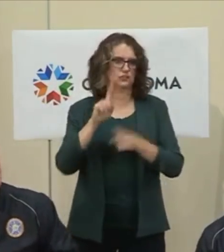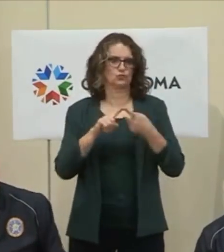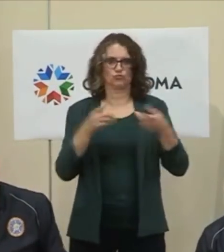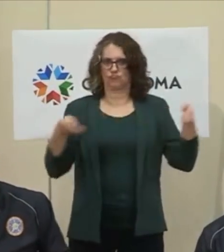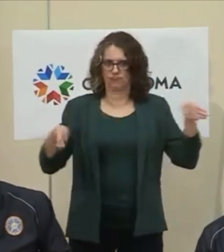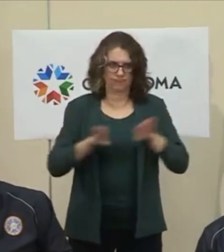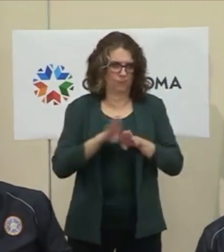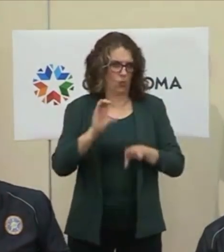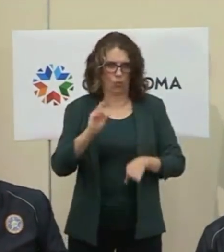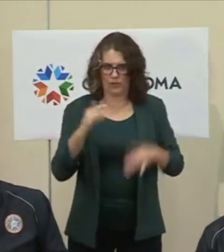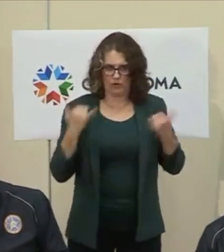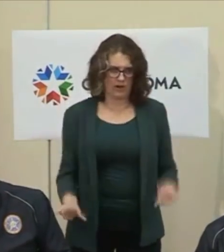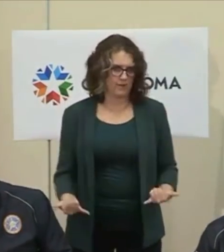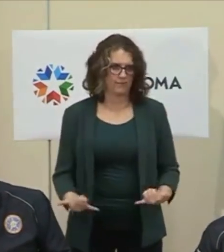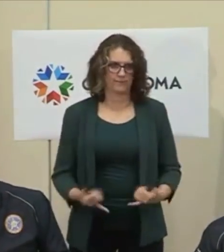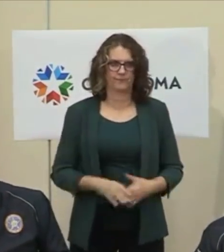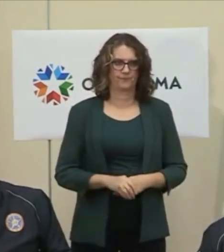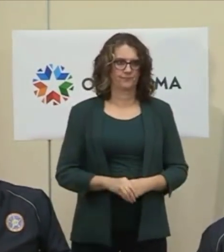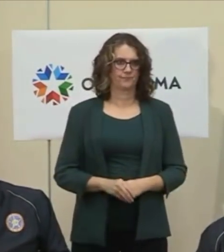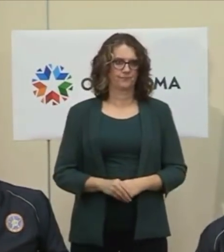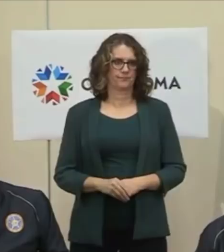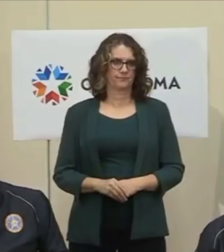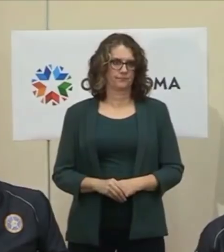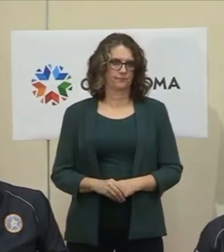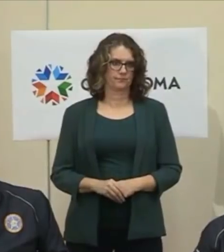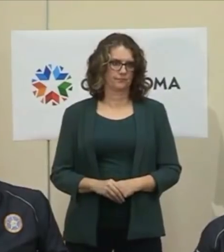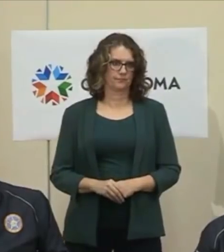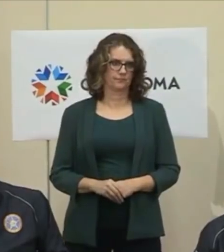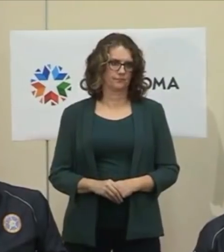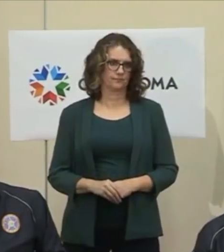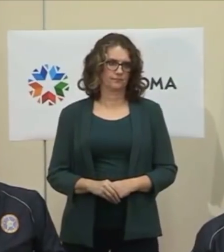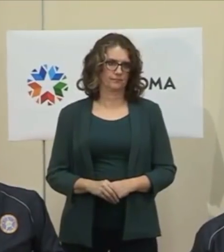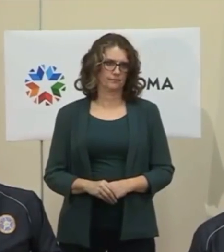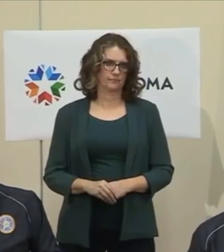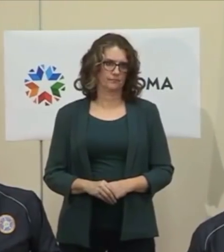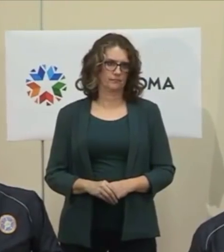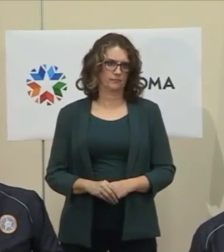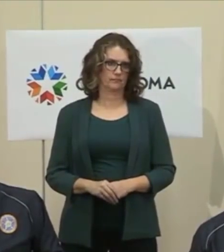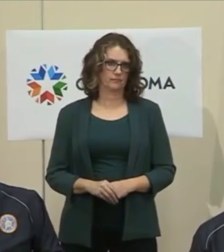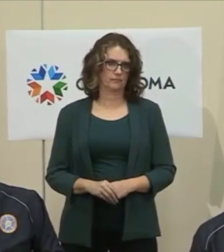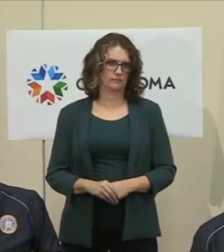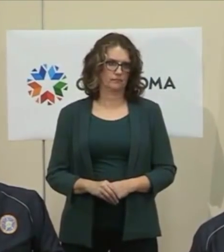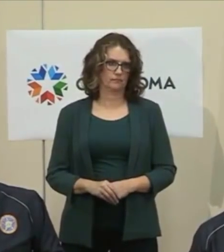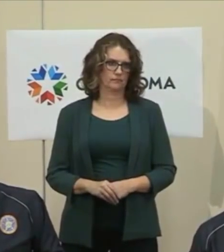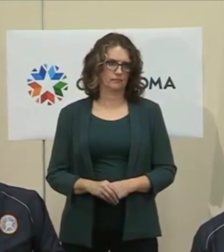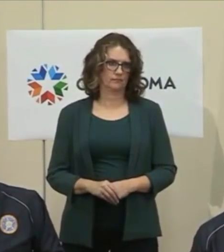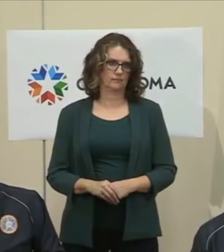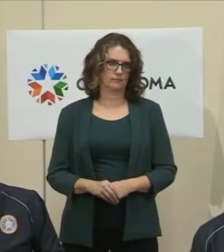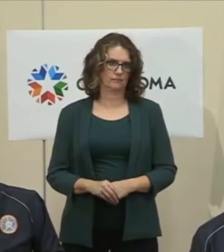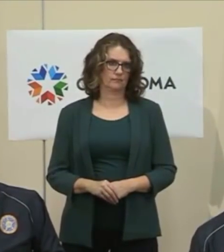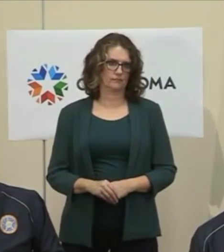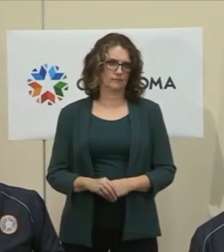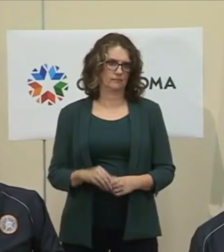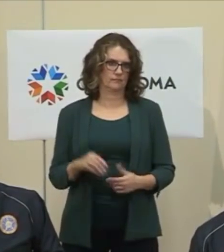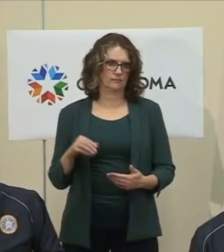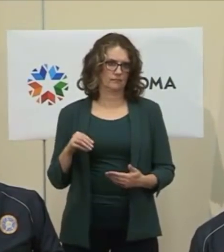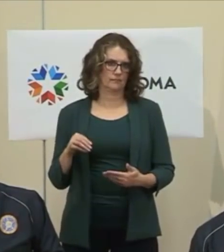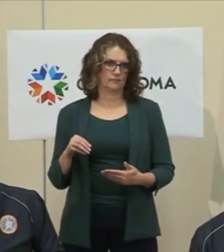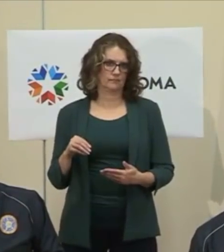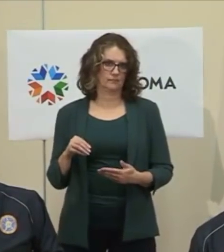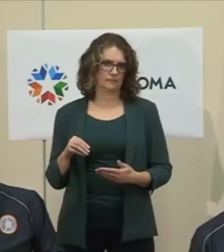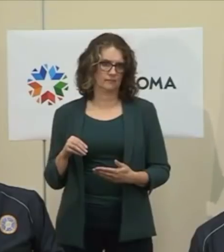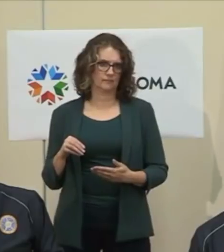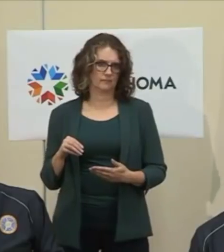There was a change this past week in the state epidemiologists. was a transition. Can you discuss the